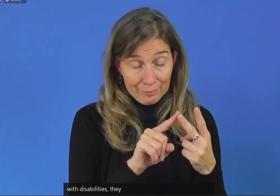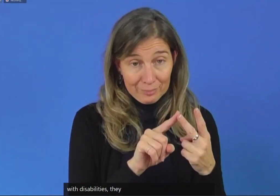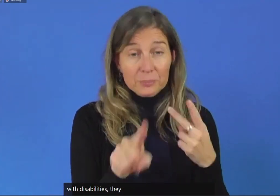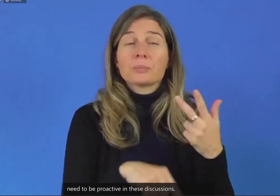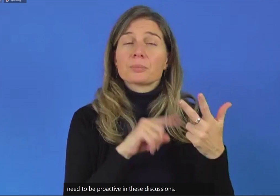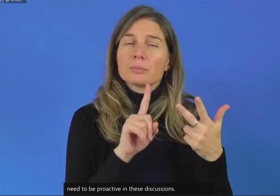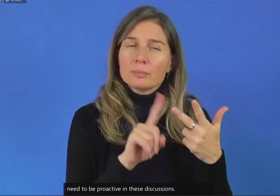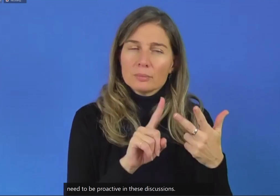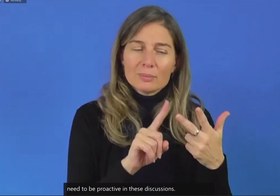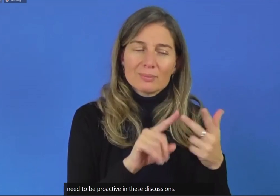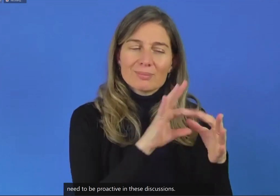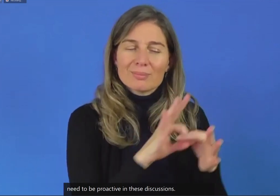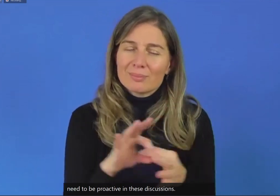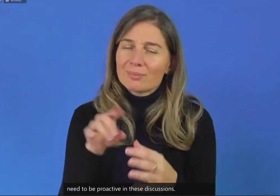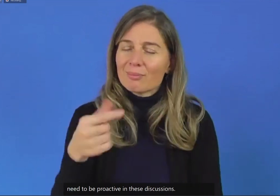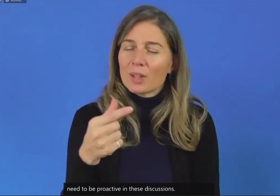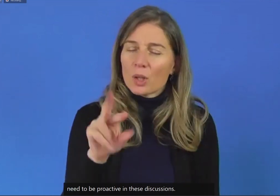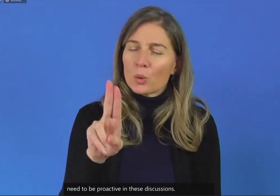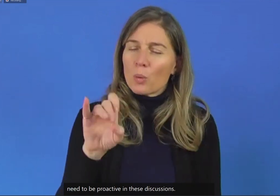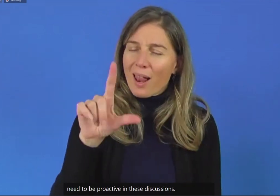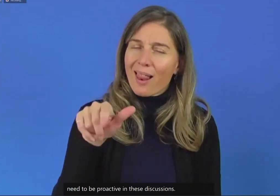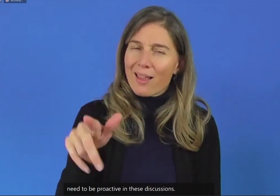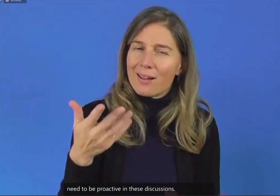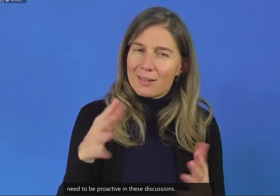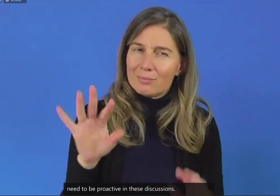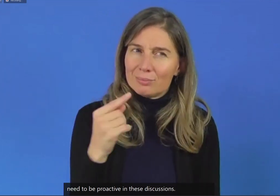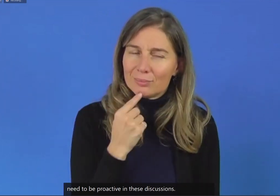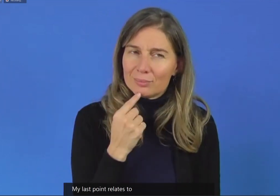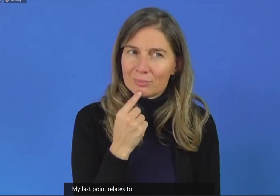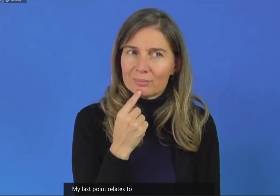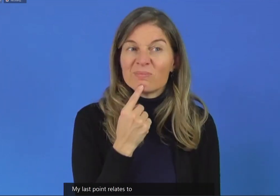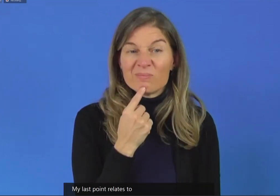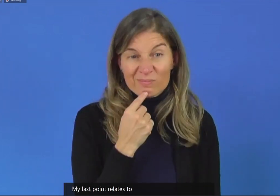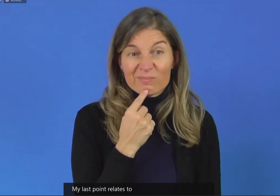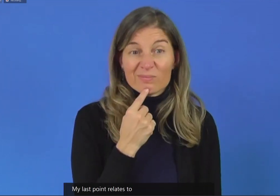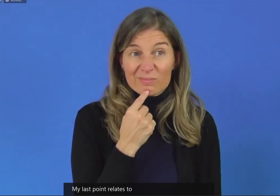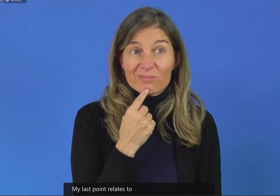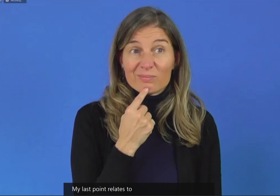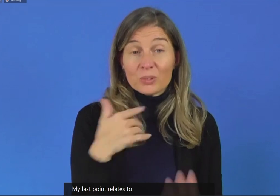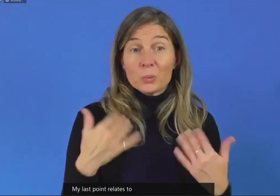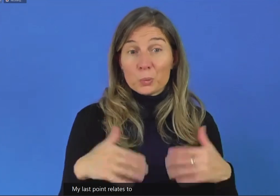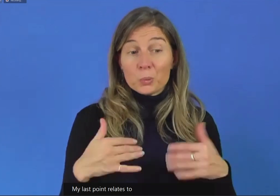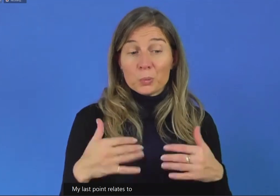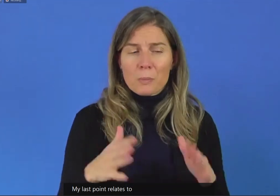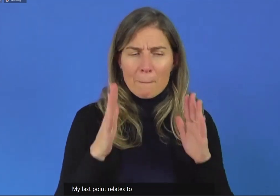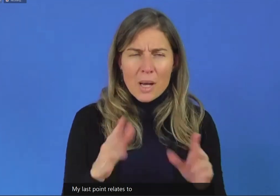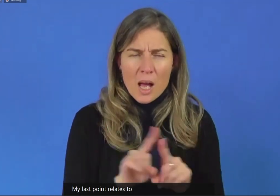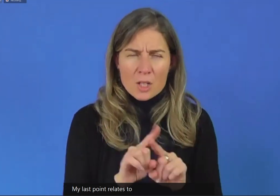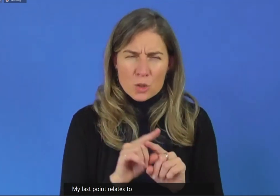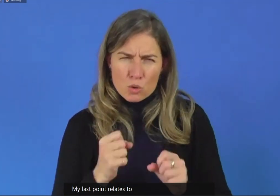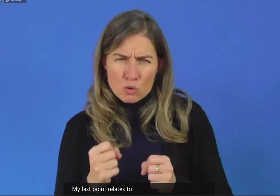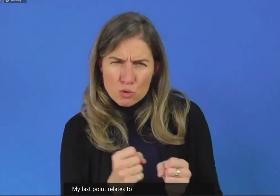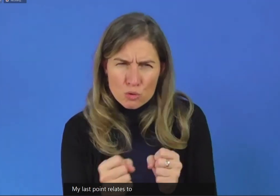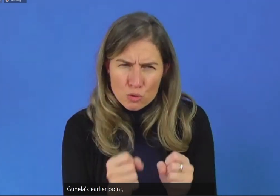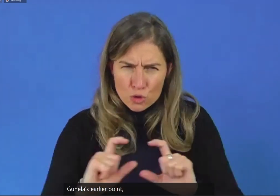earlier point that there is a need to strategize this and strategize this